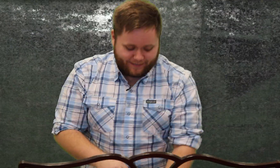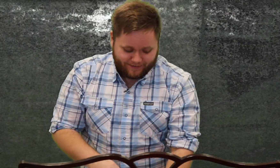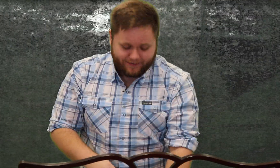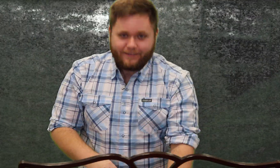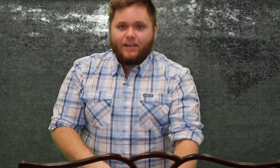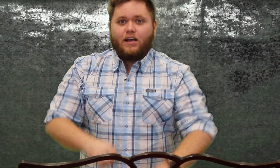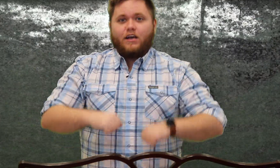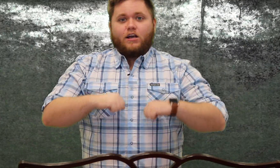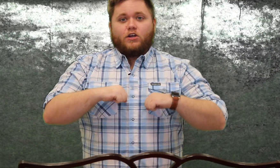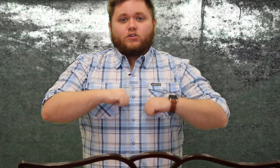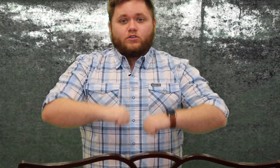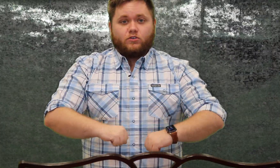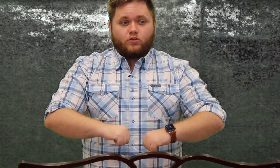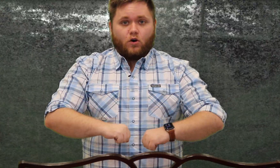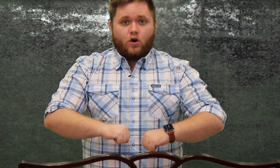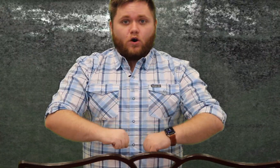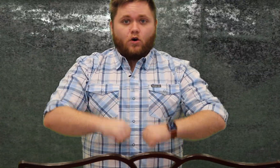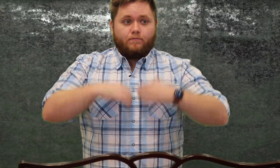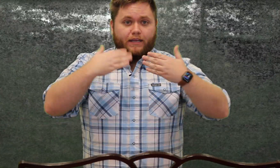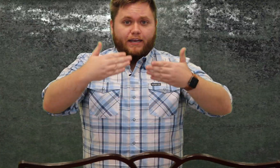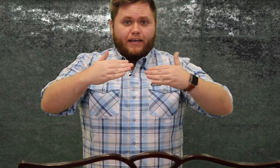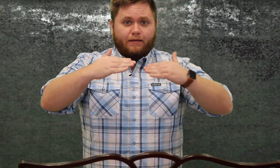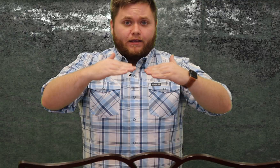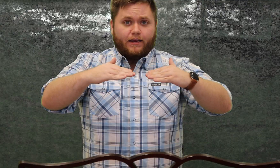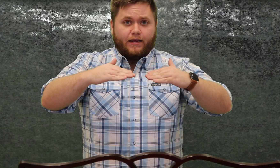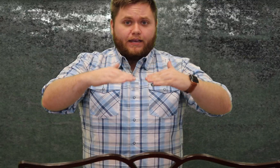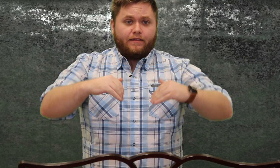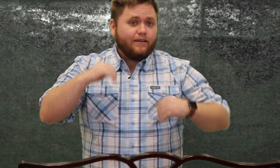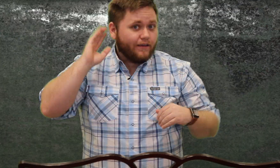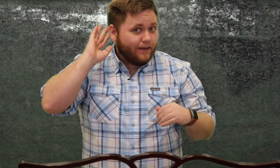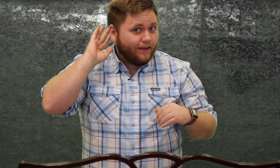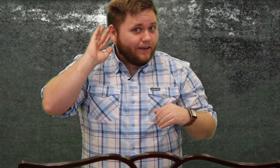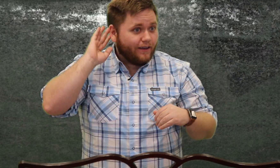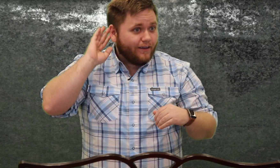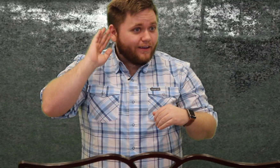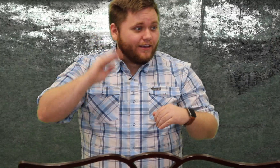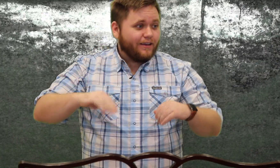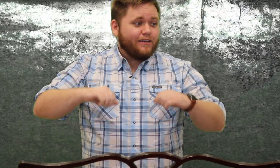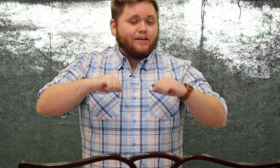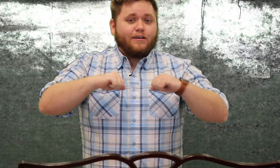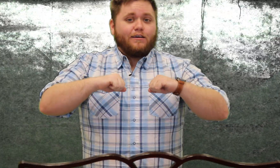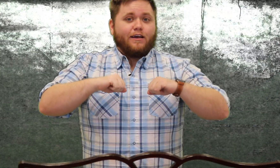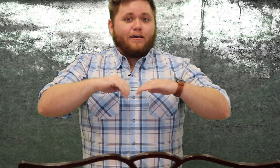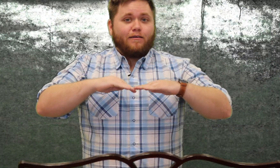do me my sol